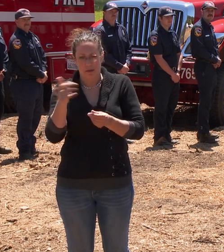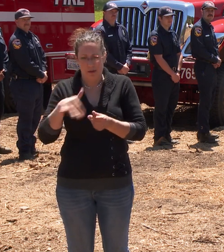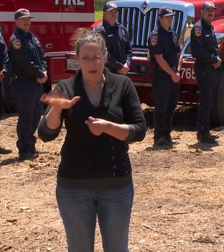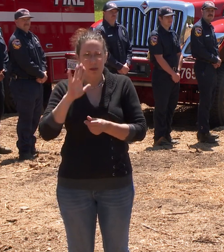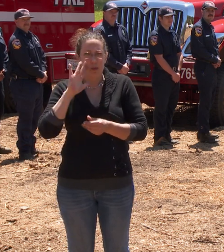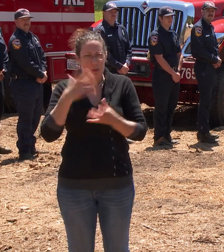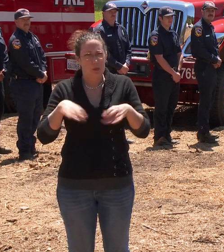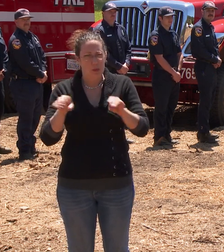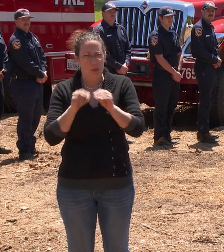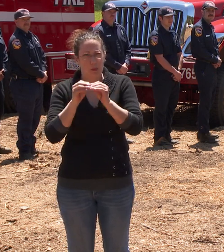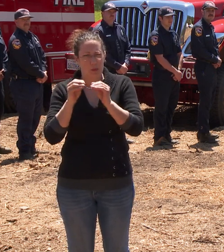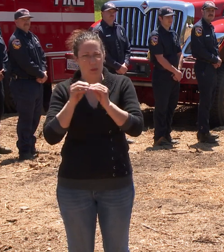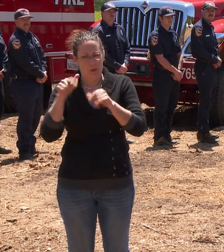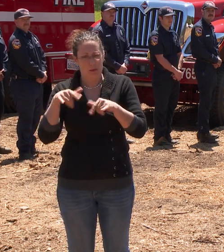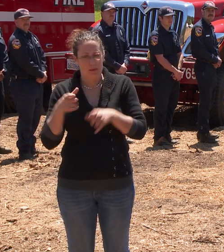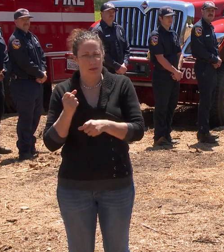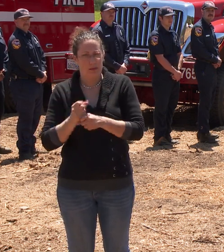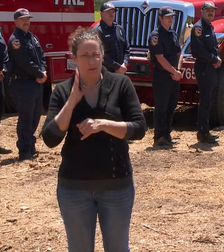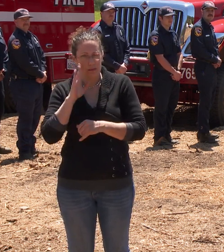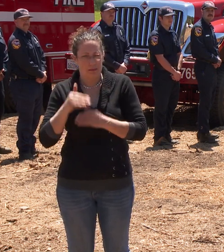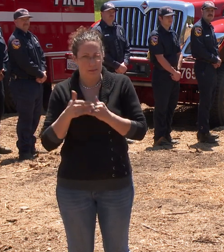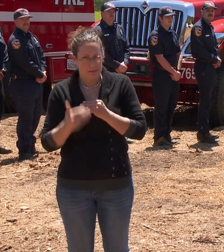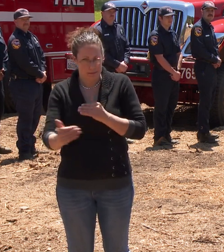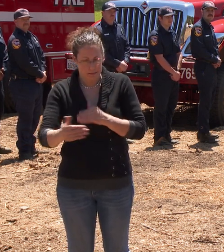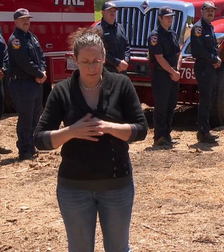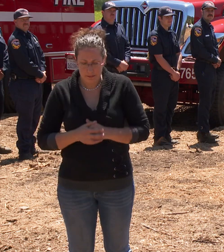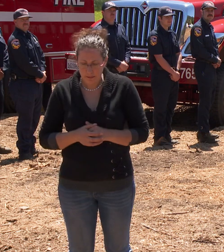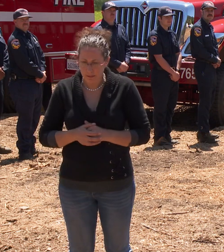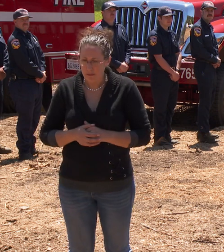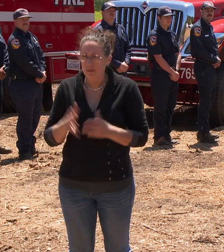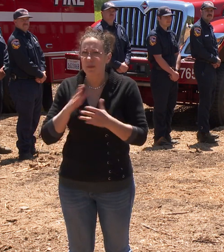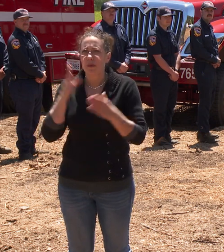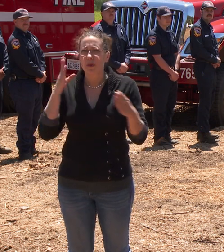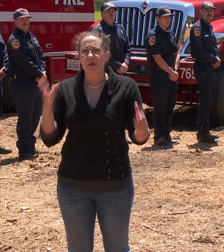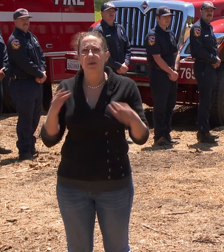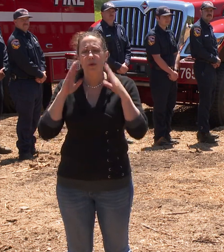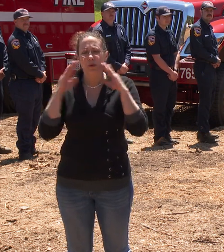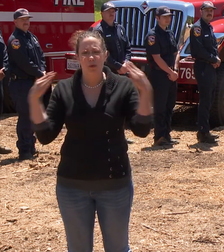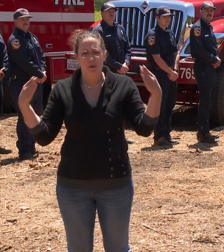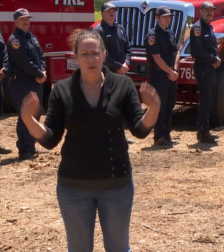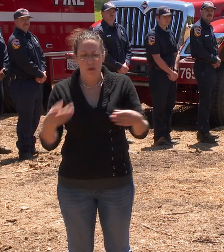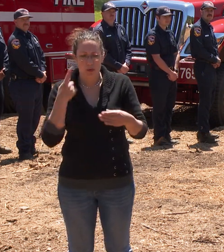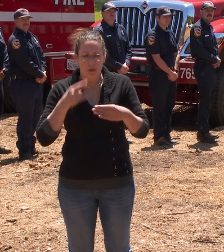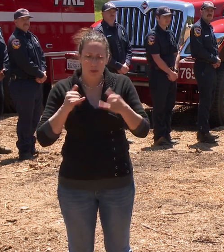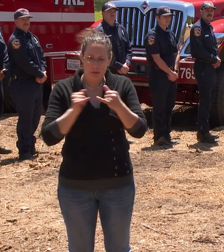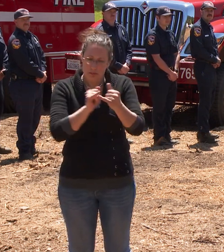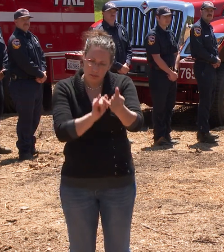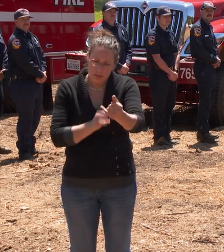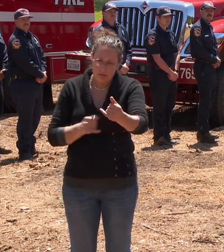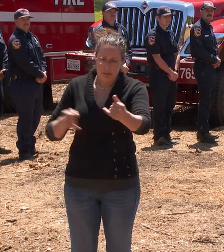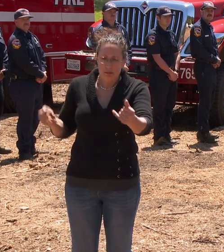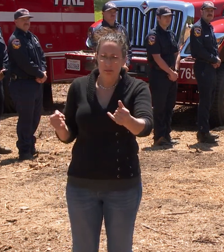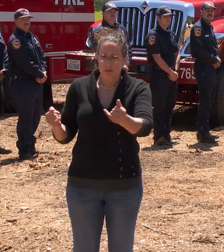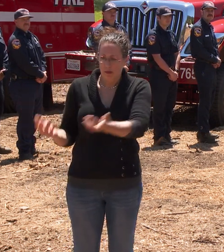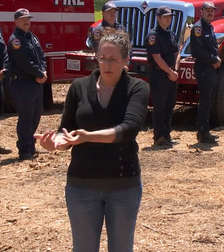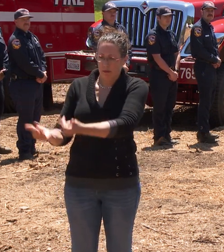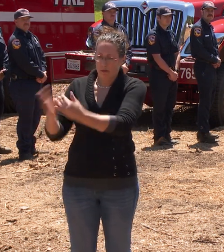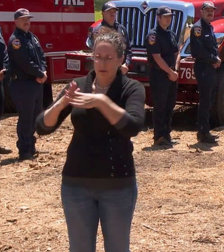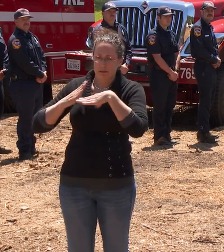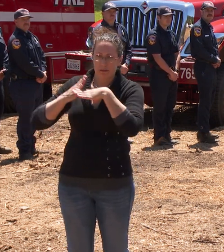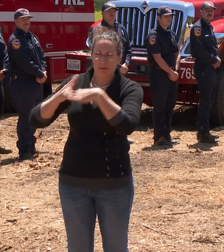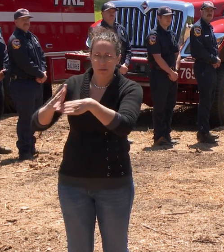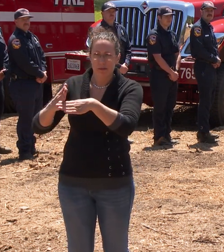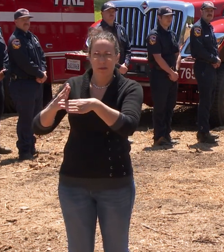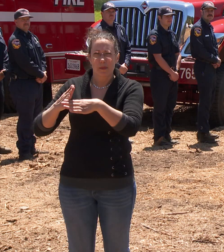this year. Much of our focus has been on creating fuel breaks along park boundaries with residential neighborhoods and